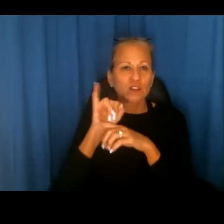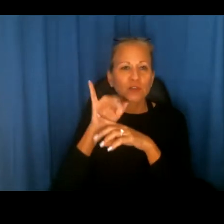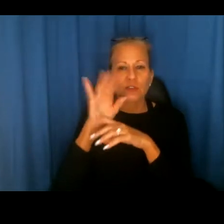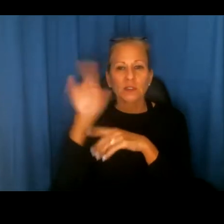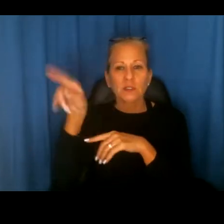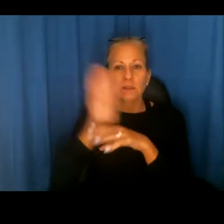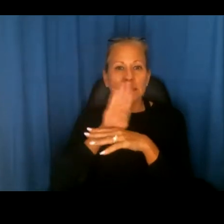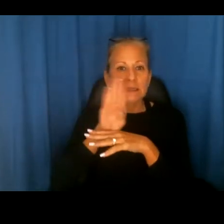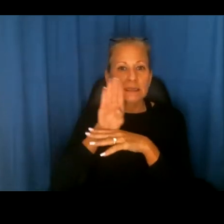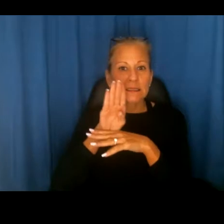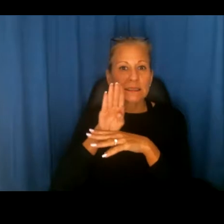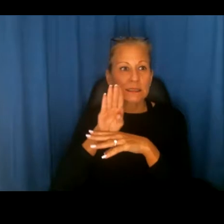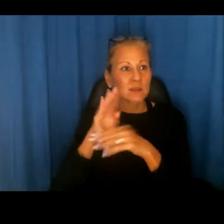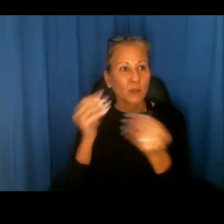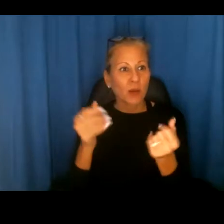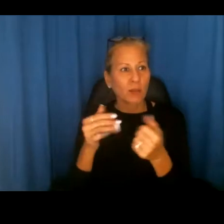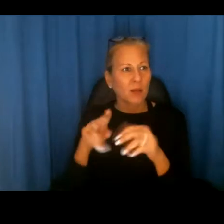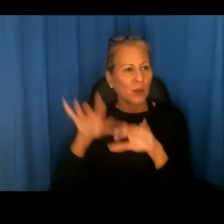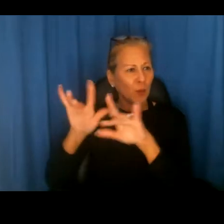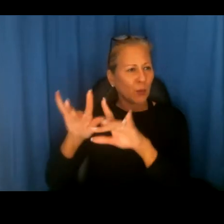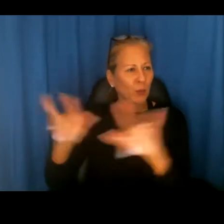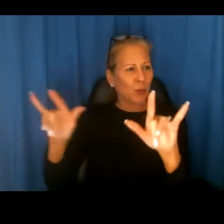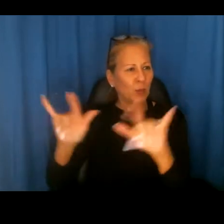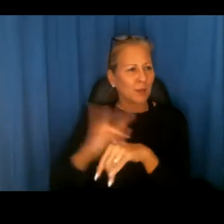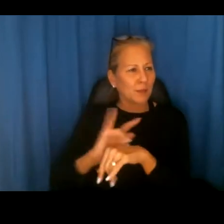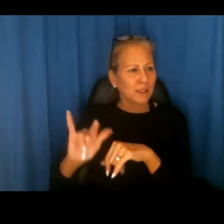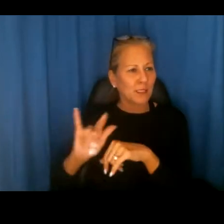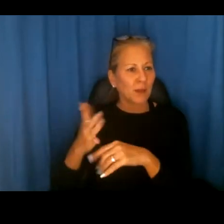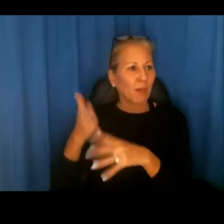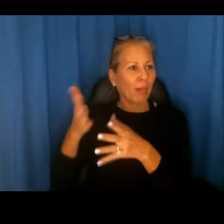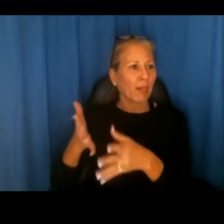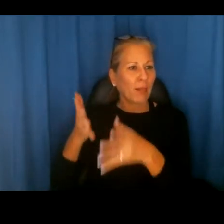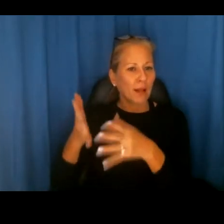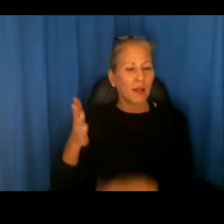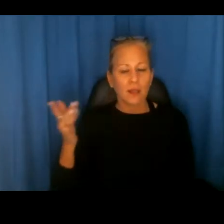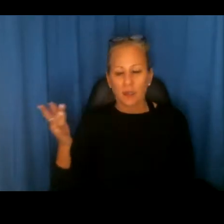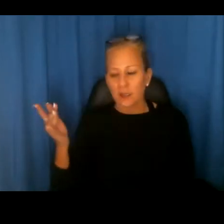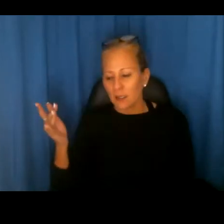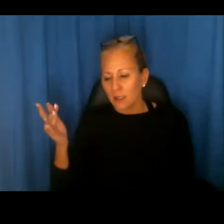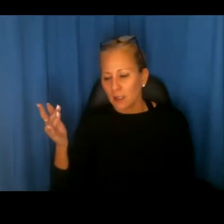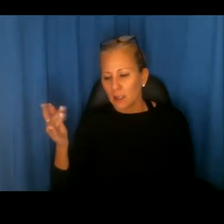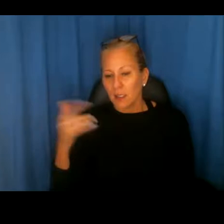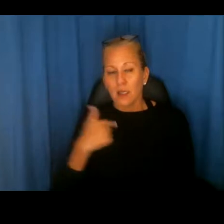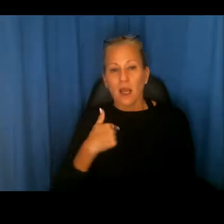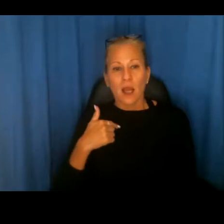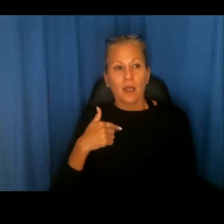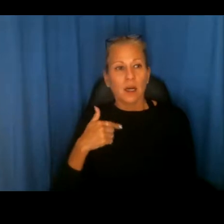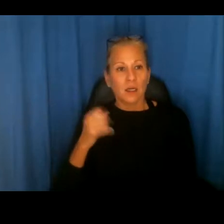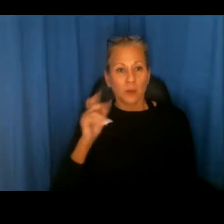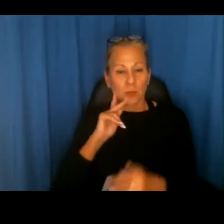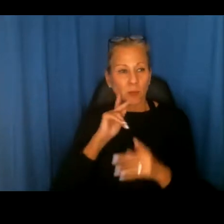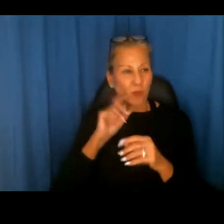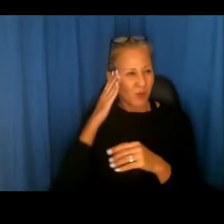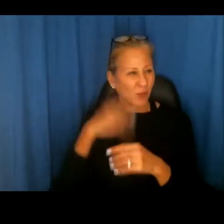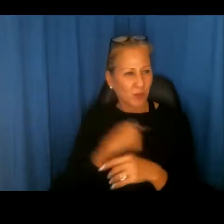have, have sat empty and will possibly continue to sit empty, uh, as more people, um, work remotely.